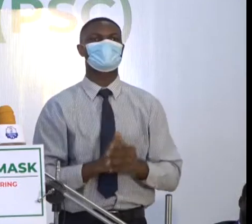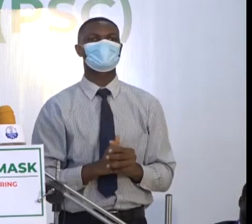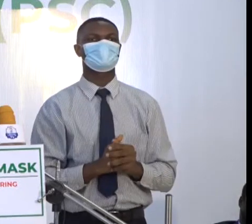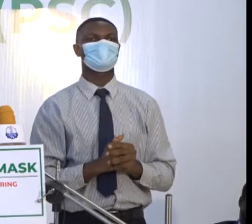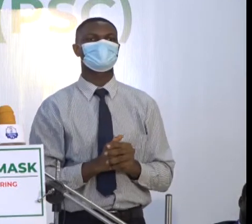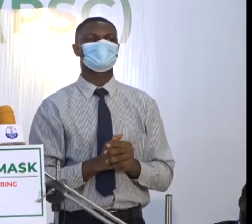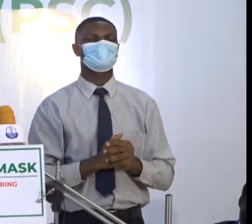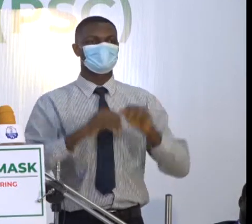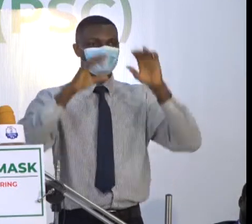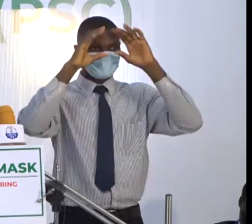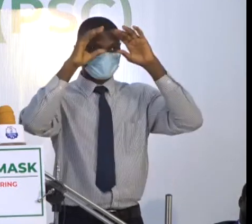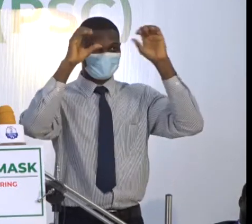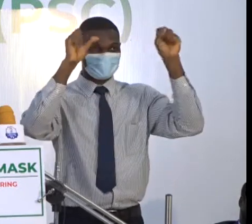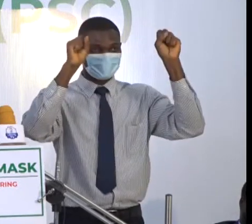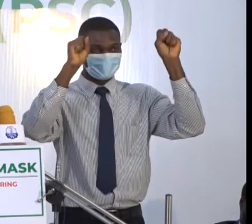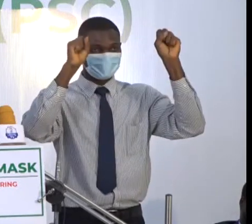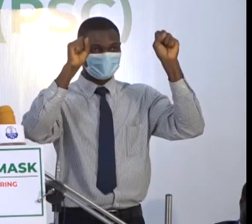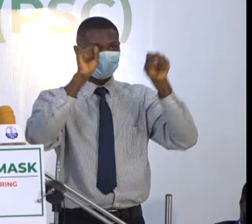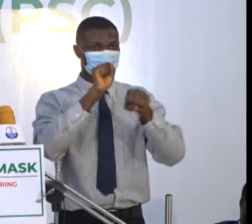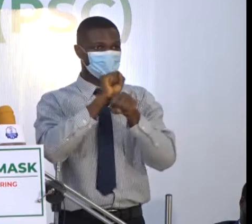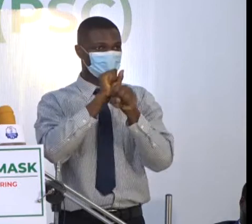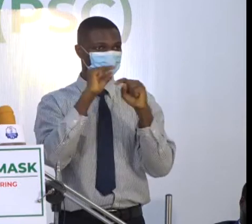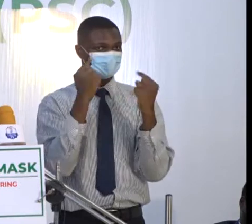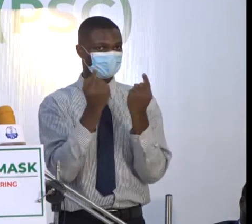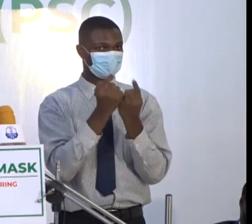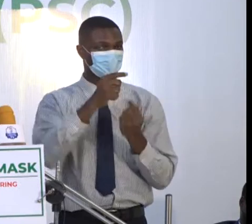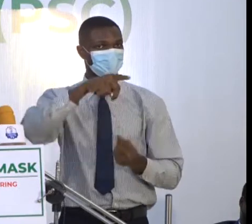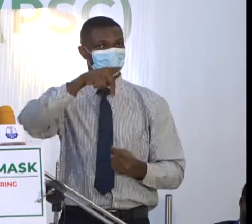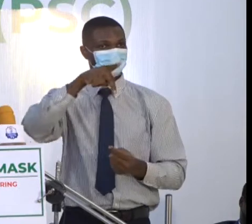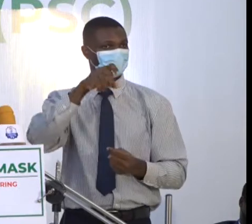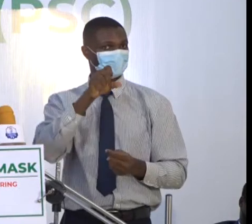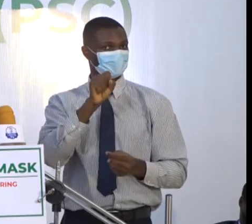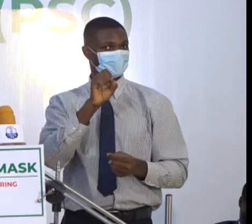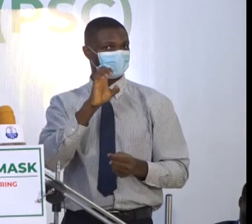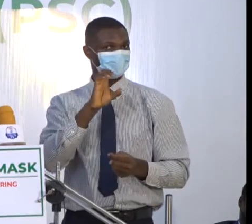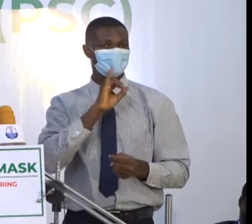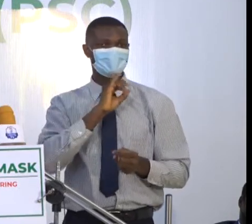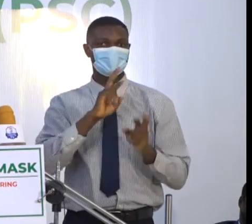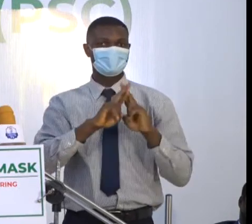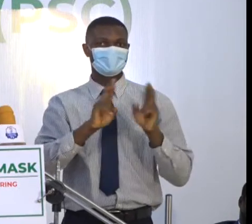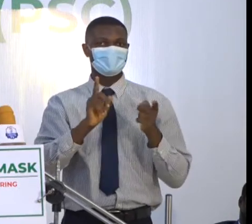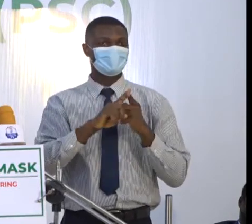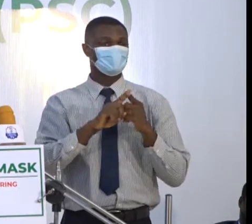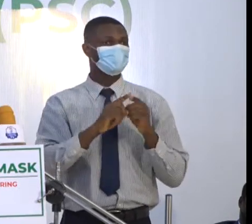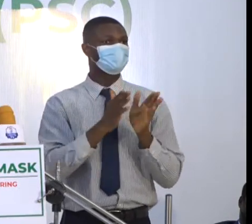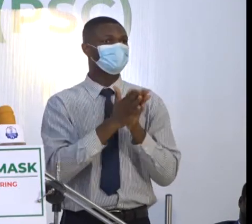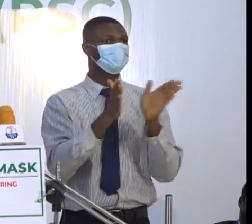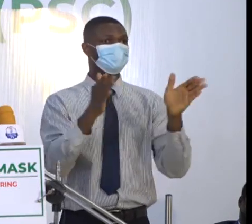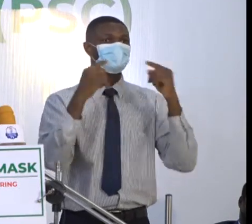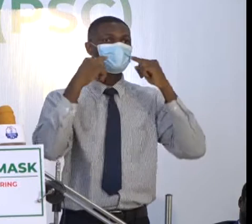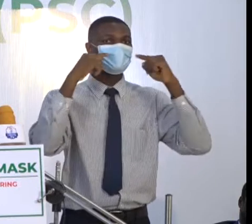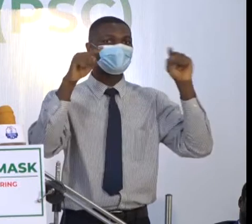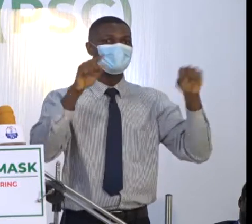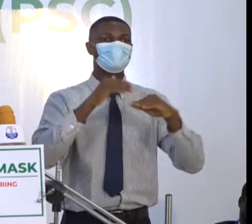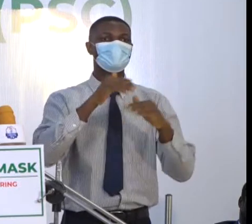The Presidential Steering Committee is ready to publish over 500 travellers who violated the travel